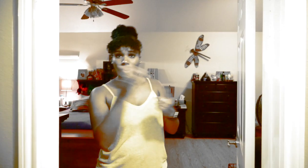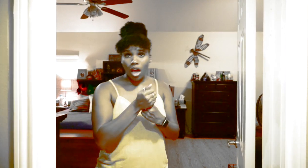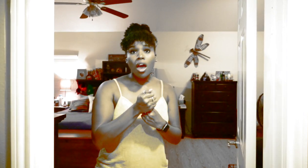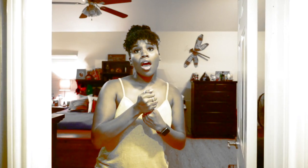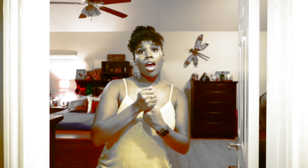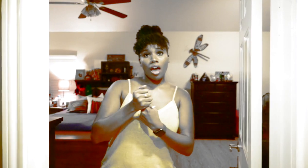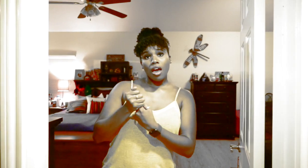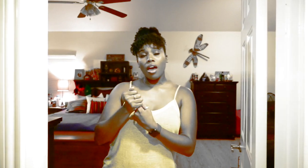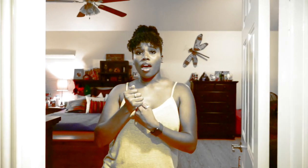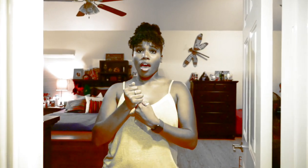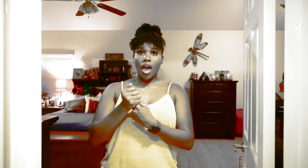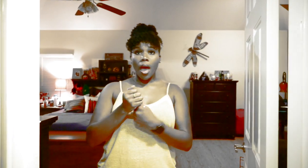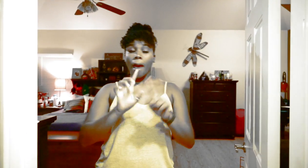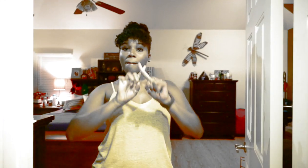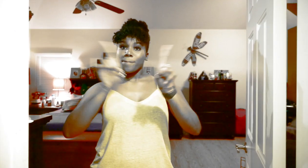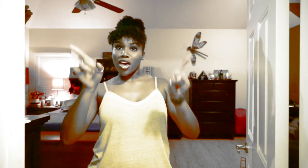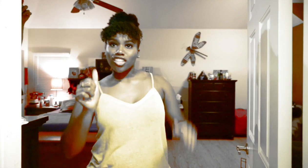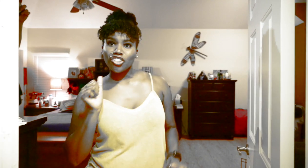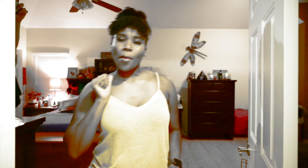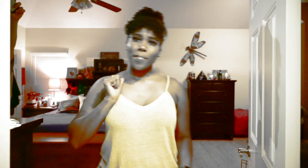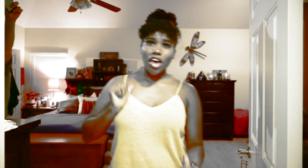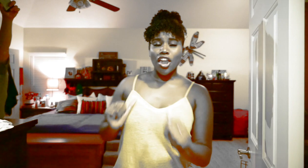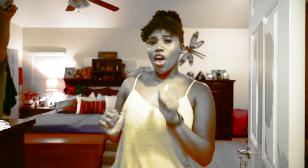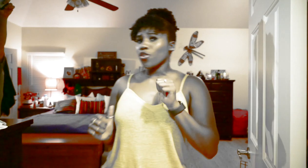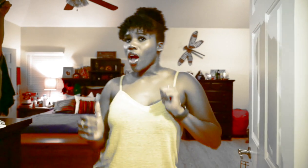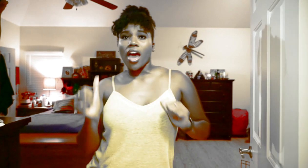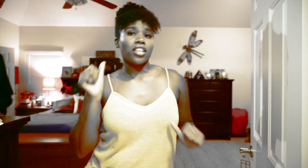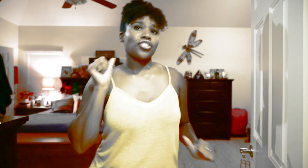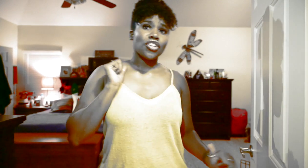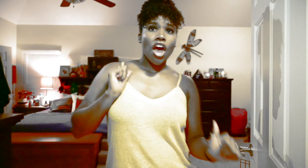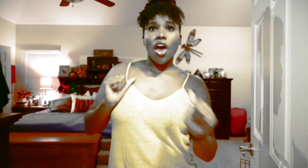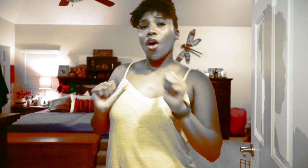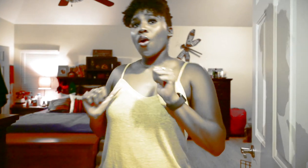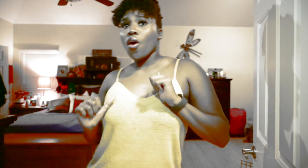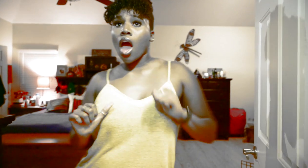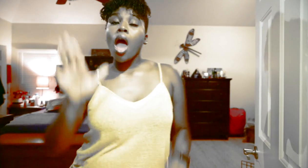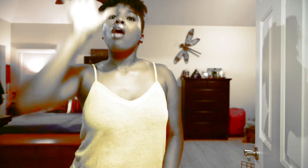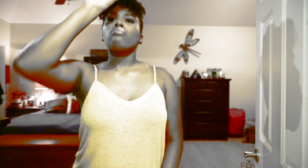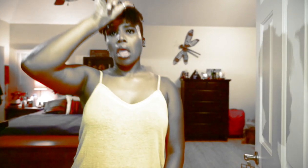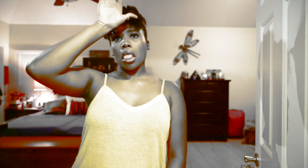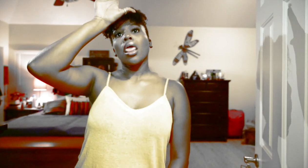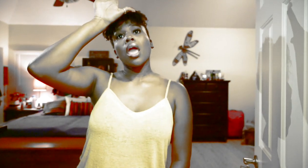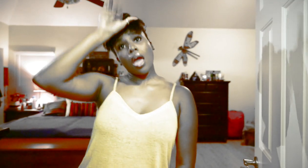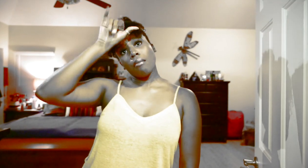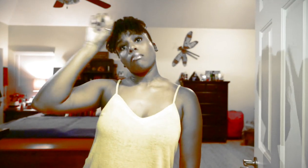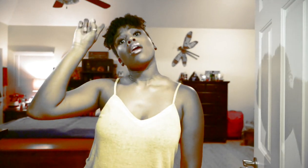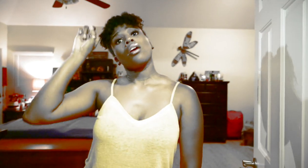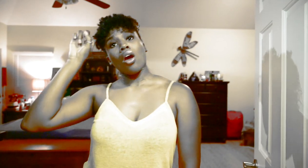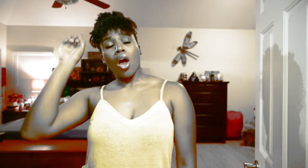got caught But you put on quite a show Really had me